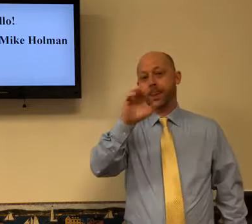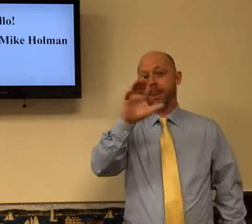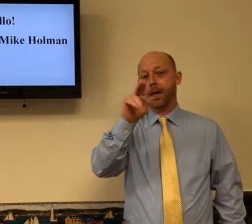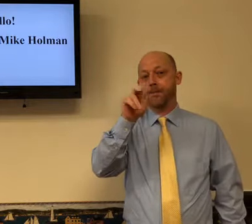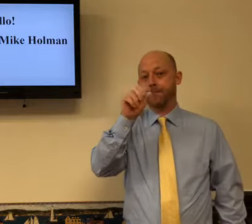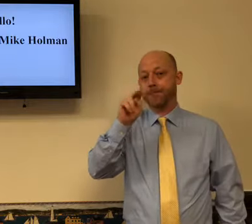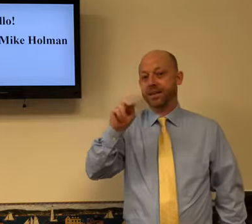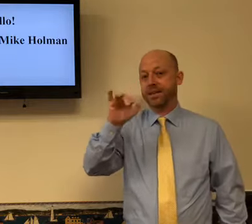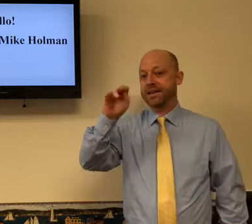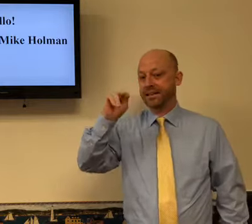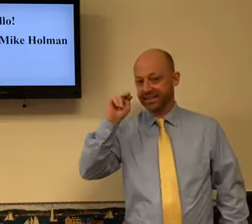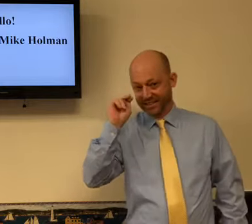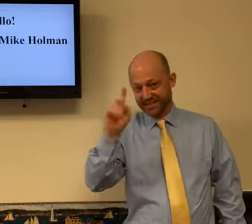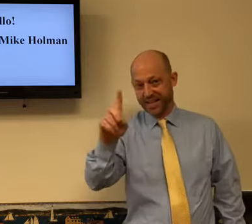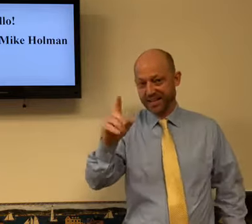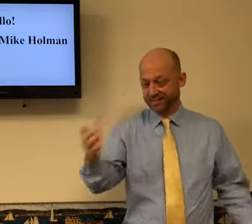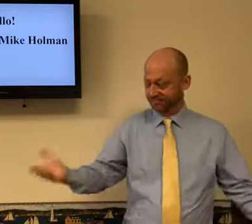in Lebanon, Indiana.